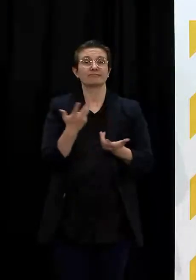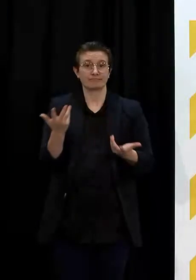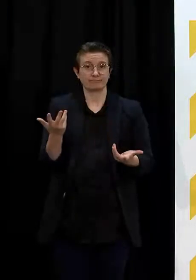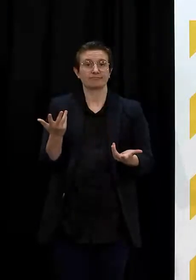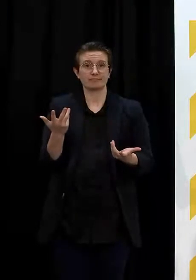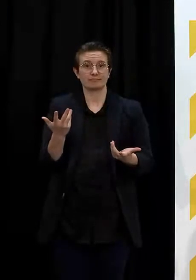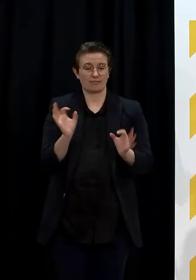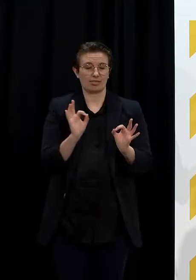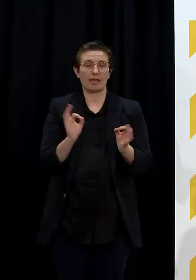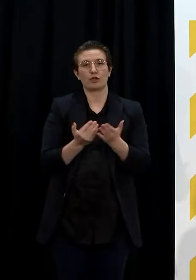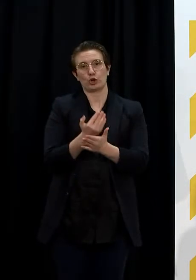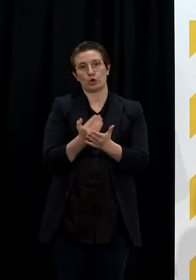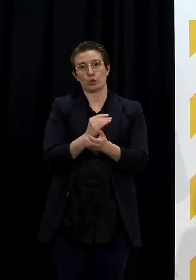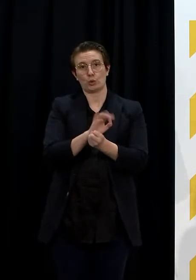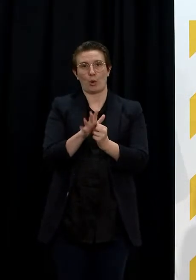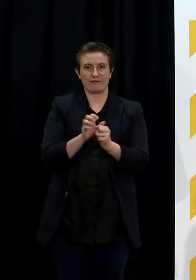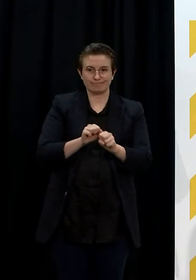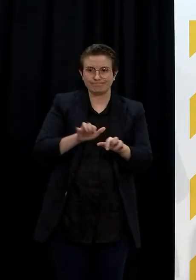systems.